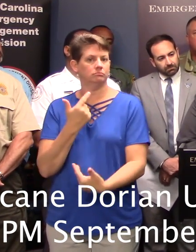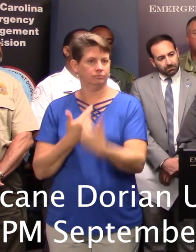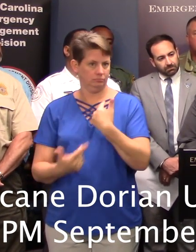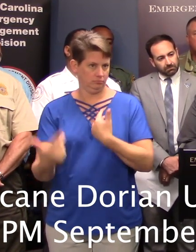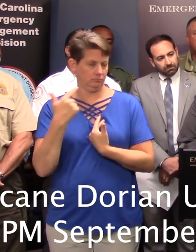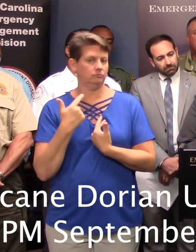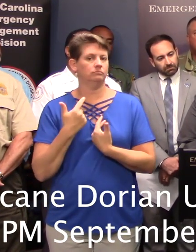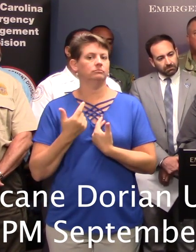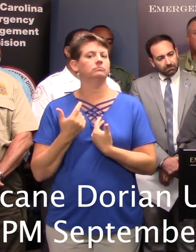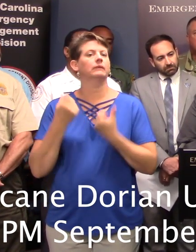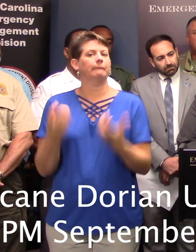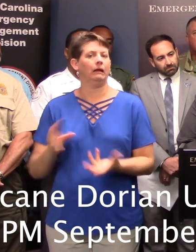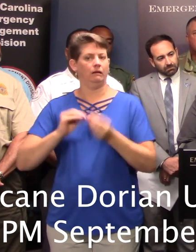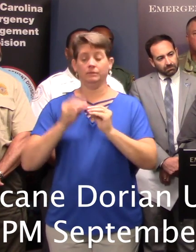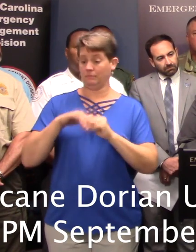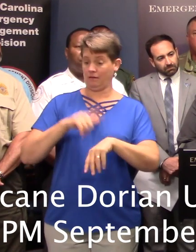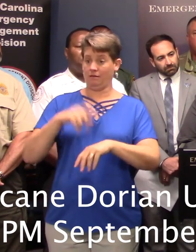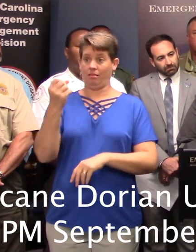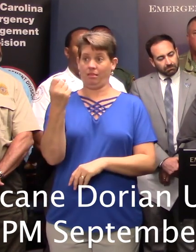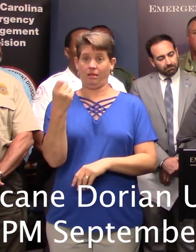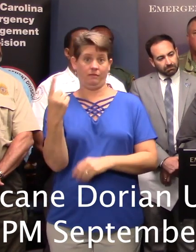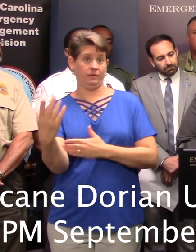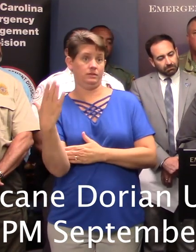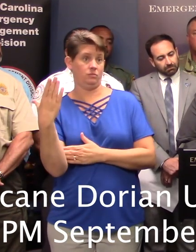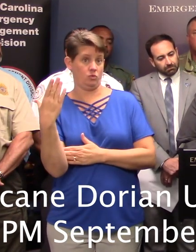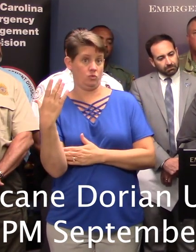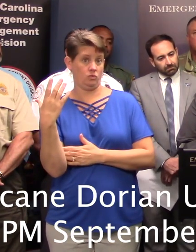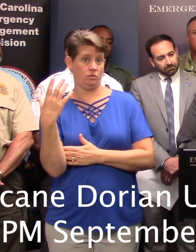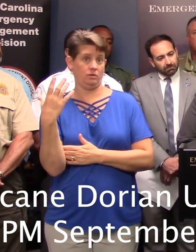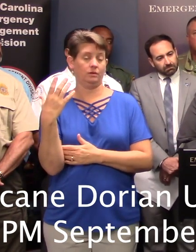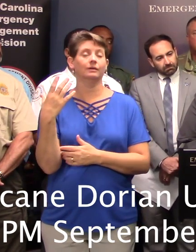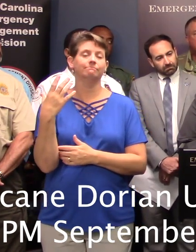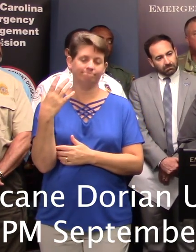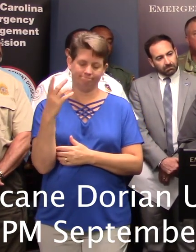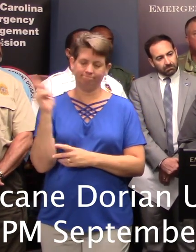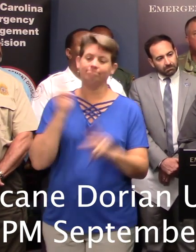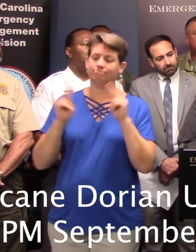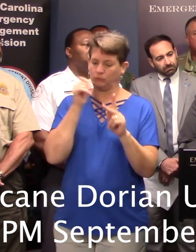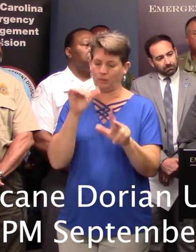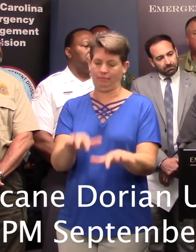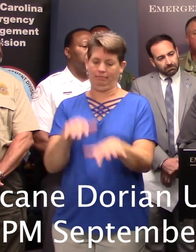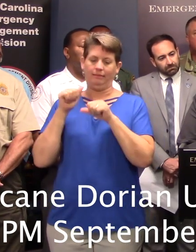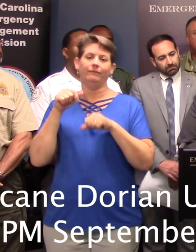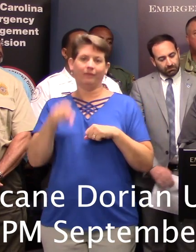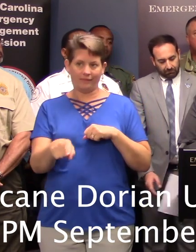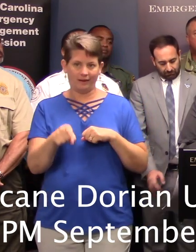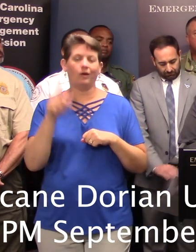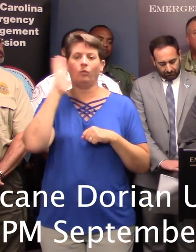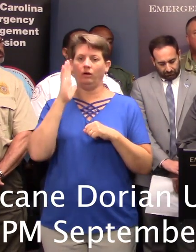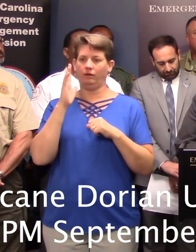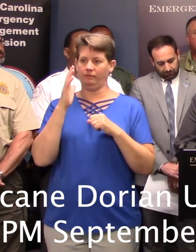reverse lanes. And by 11 o'clock this morning, we had volumes leaving the Charleston region that would have exceeded